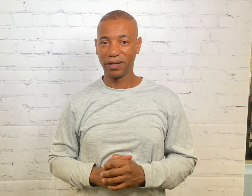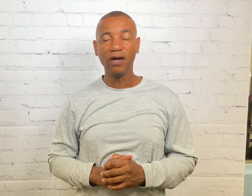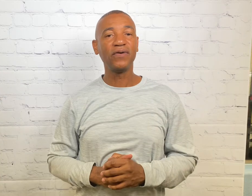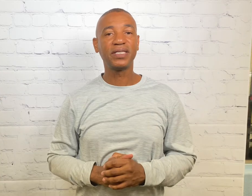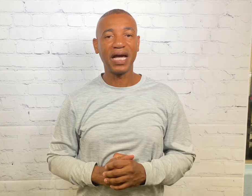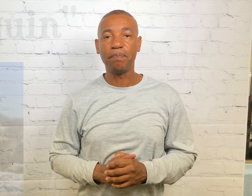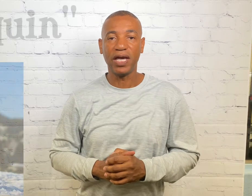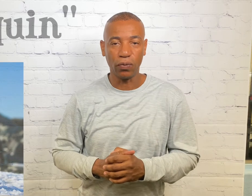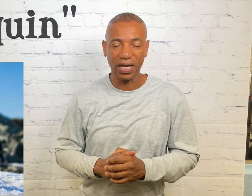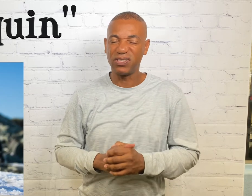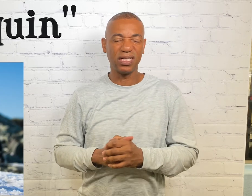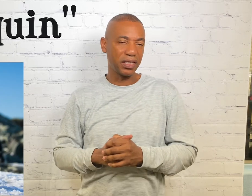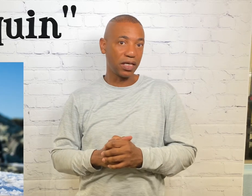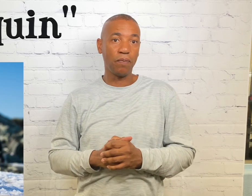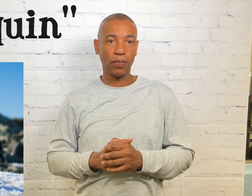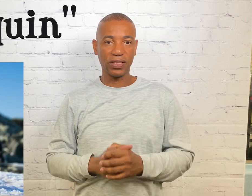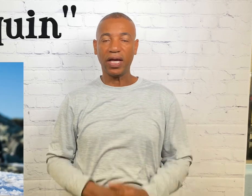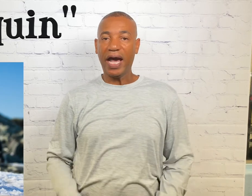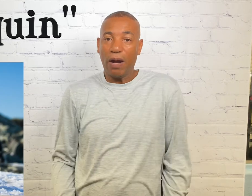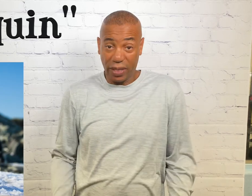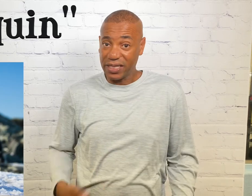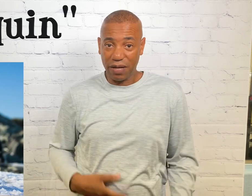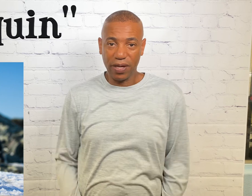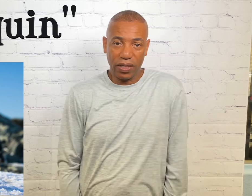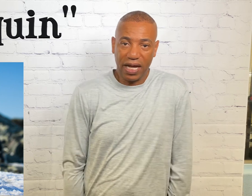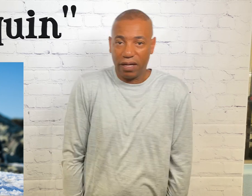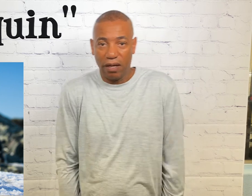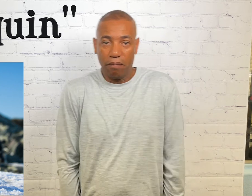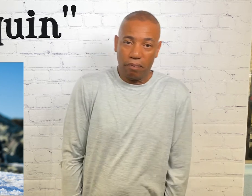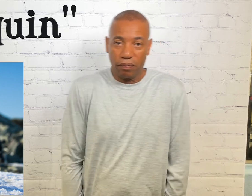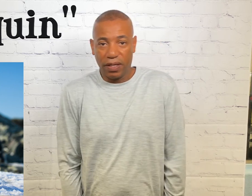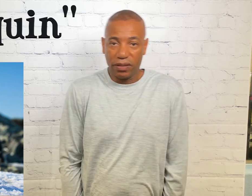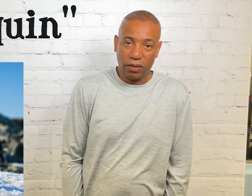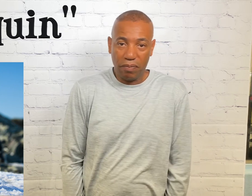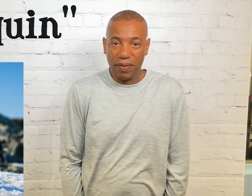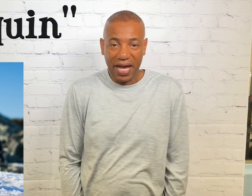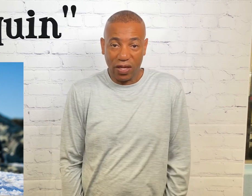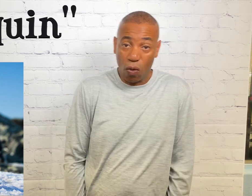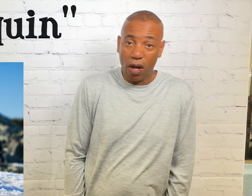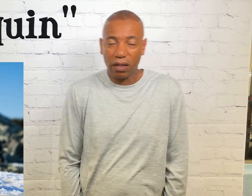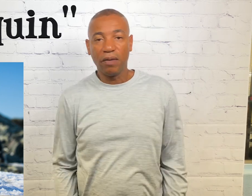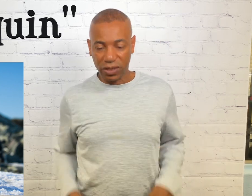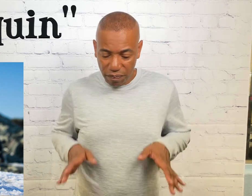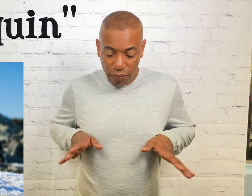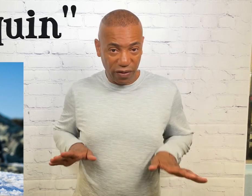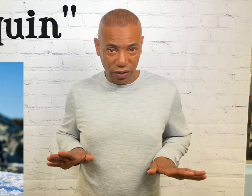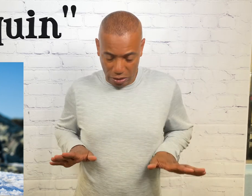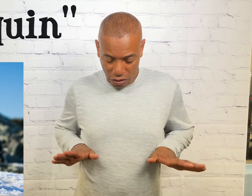For the sign penguin I've seen it done a couple ways. When I sign penguin I kind of mimic how they walk. But some people even go